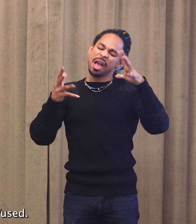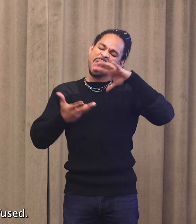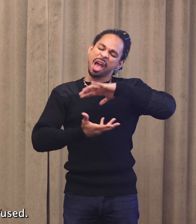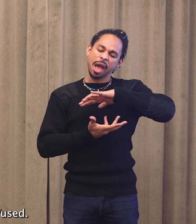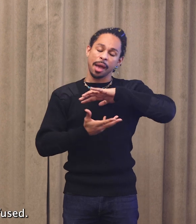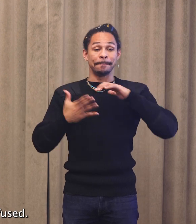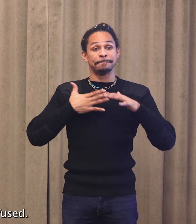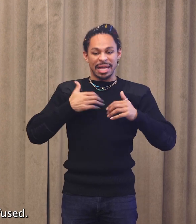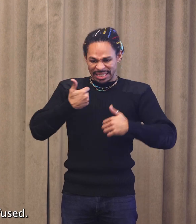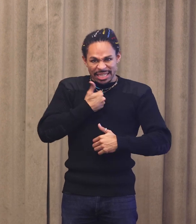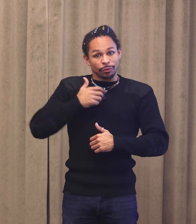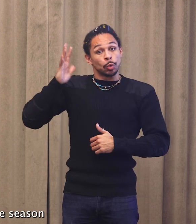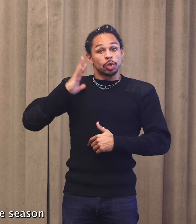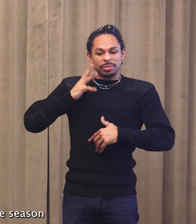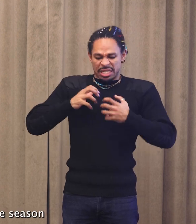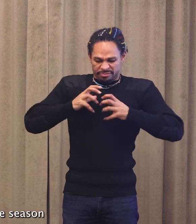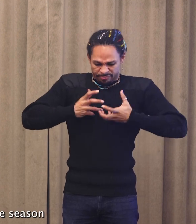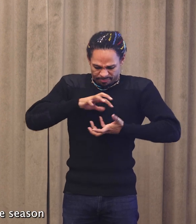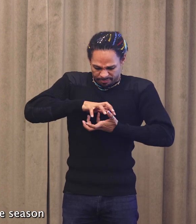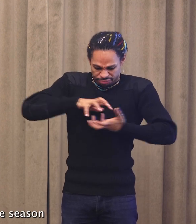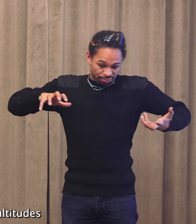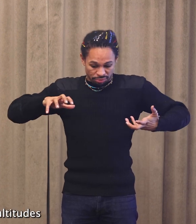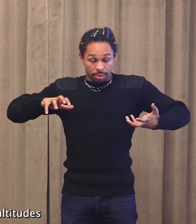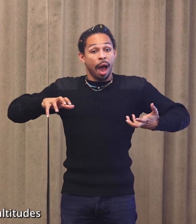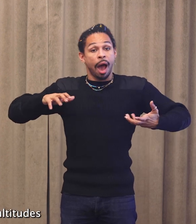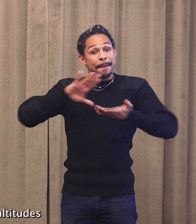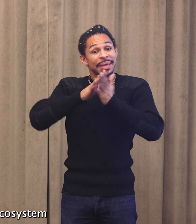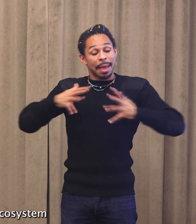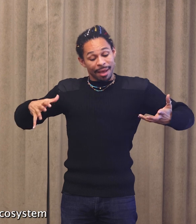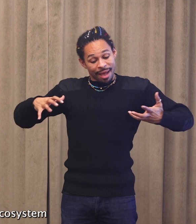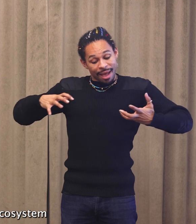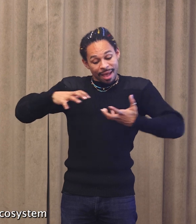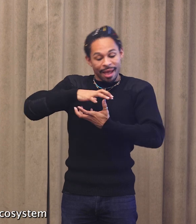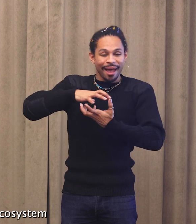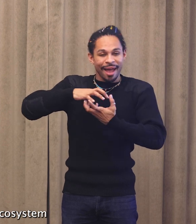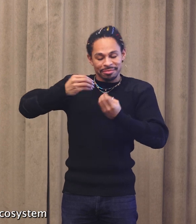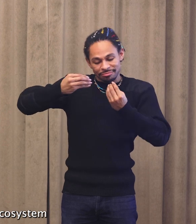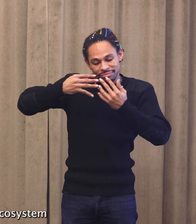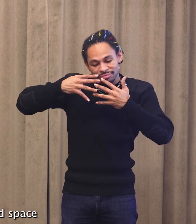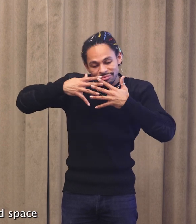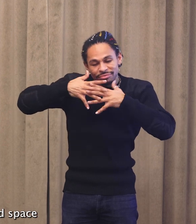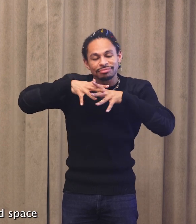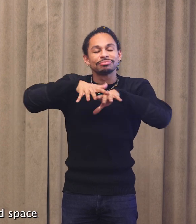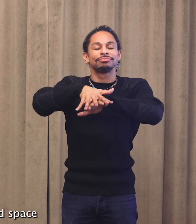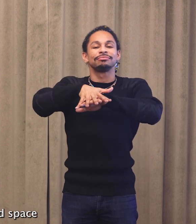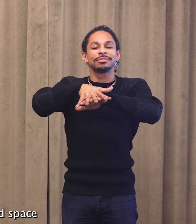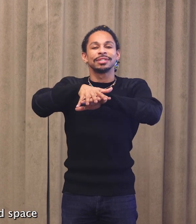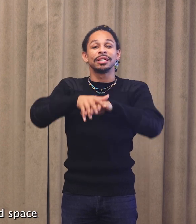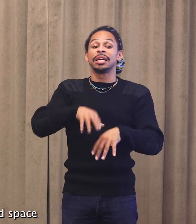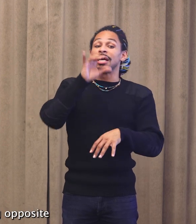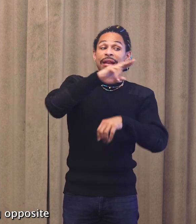fused. Spending the season with the multitudes of nature's ecosystems, of both